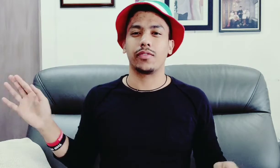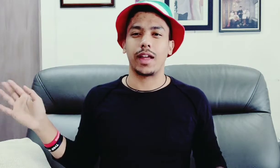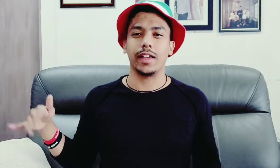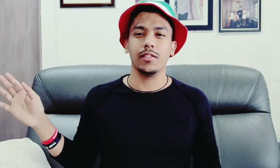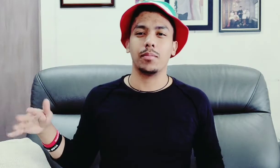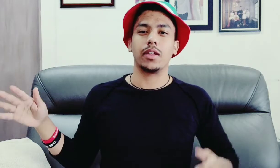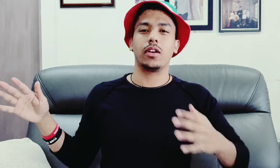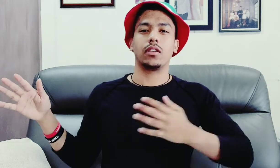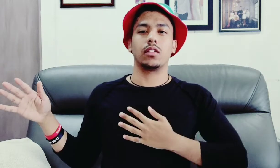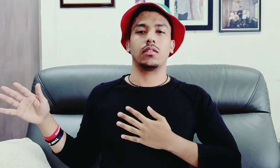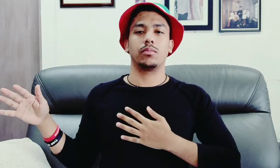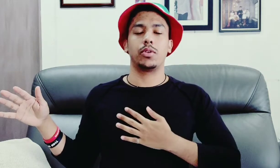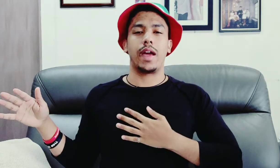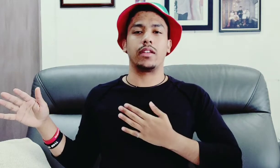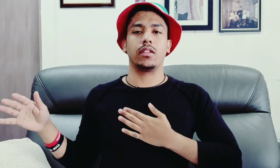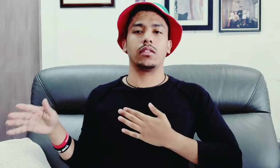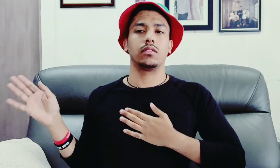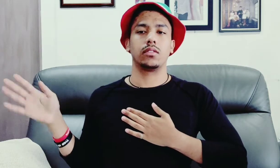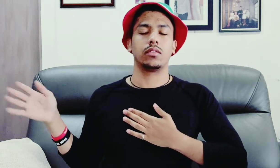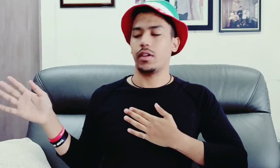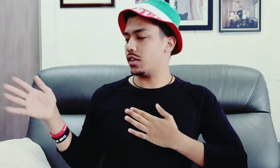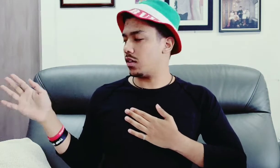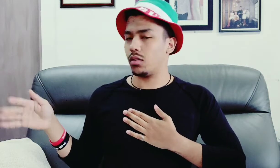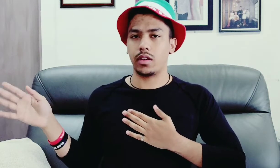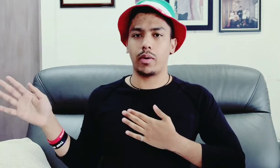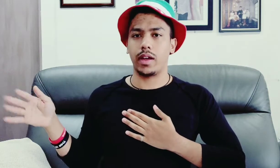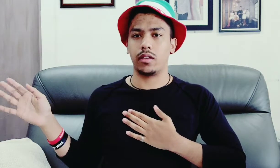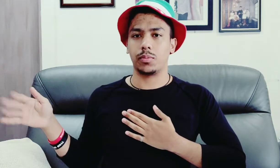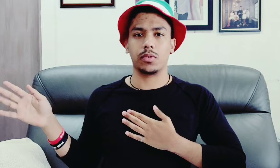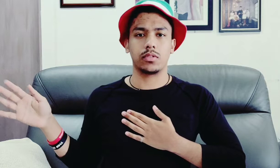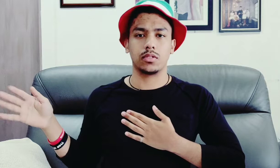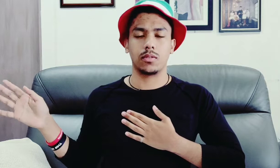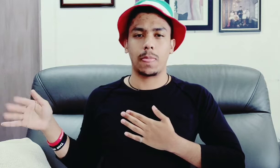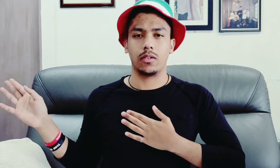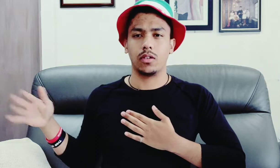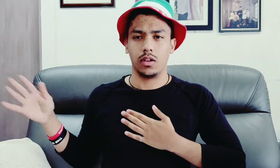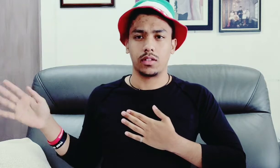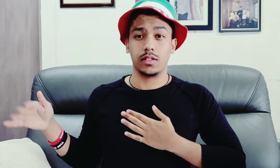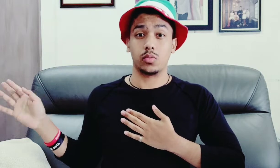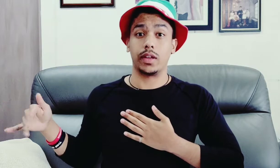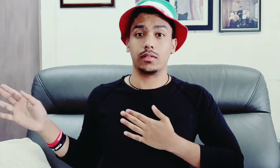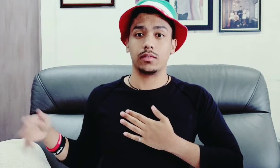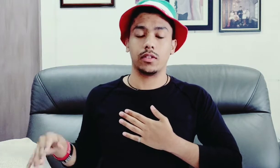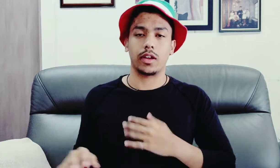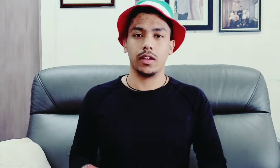like fly but you gotta put your hand here and then look at your right hand i suppose this is wing okay